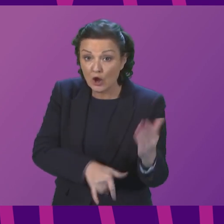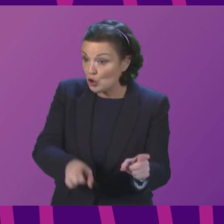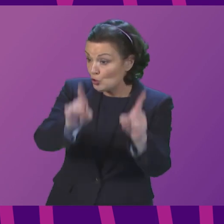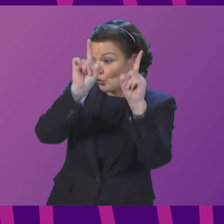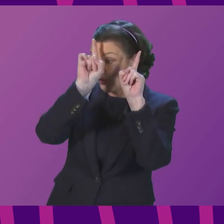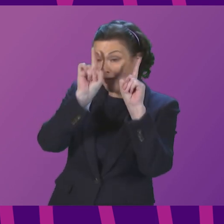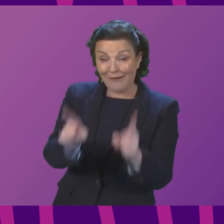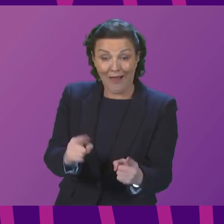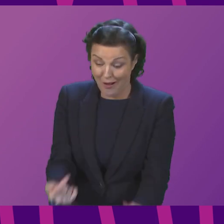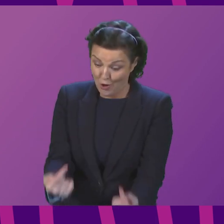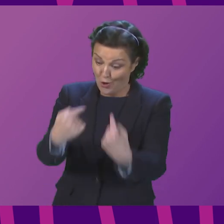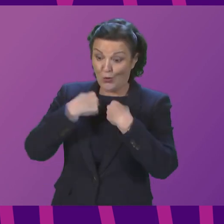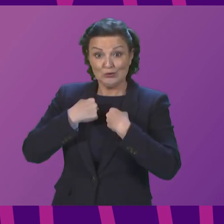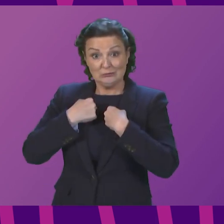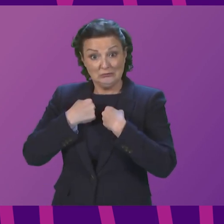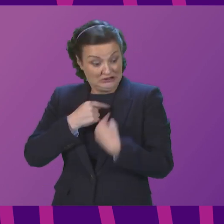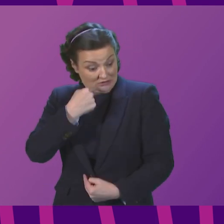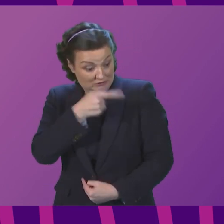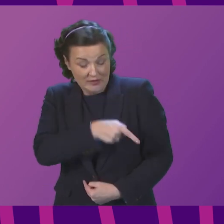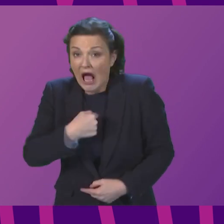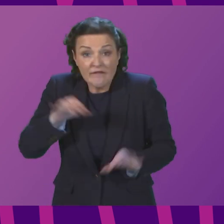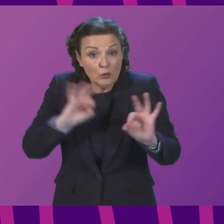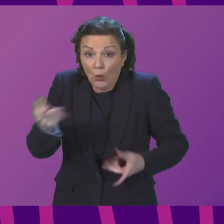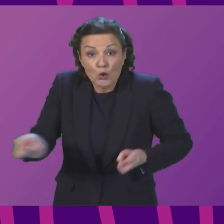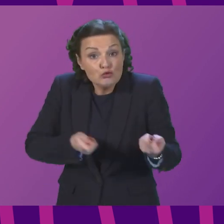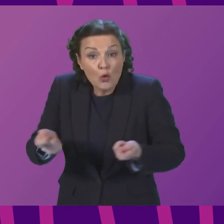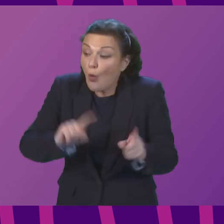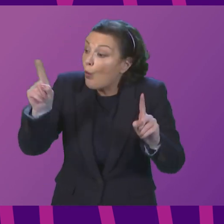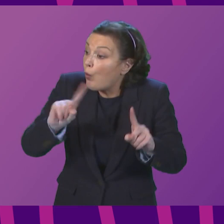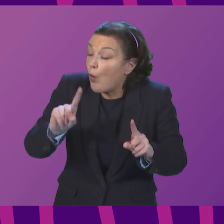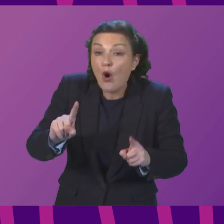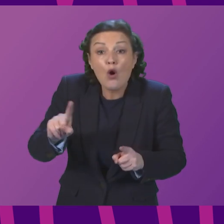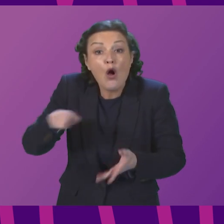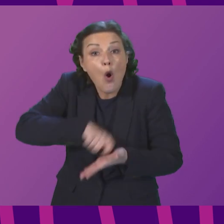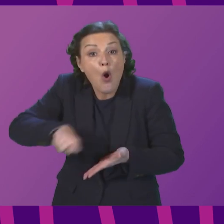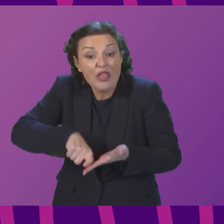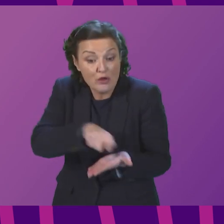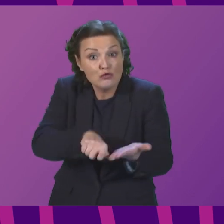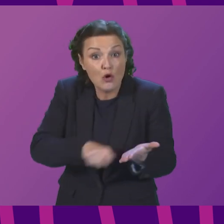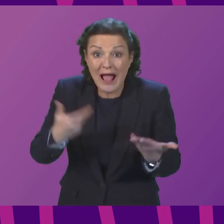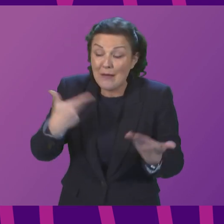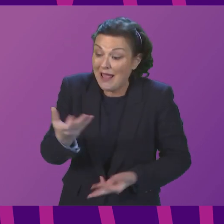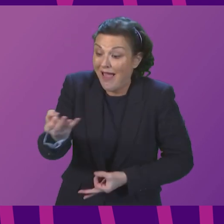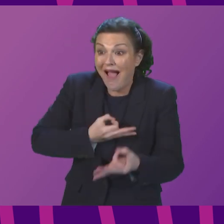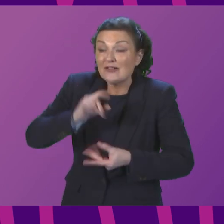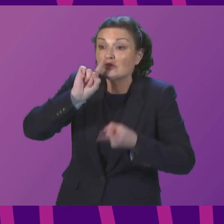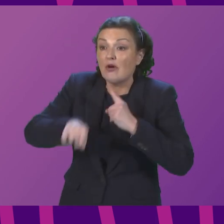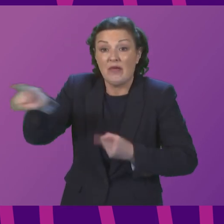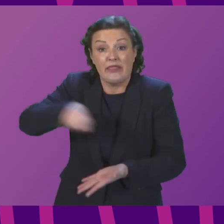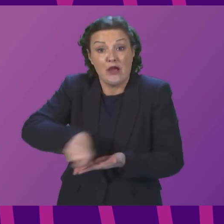upholding its editorial position. I have no control over the article subsequently written after I've given a